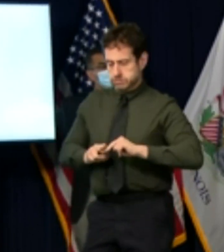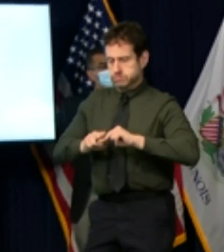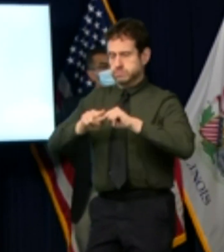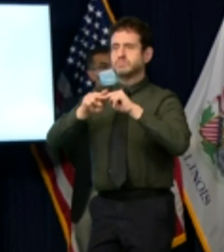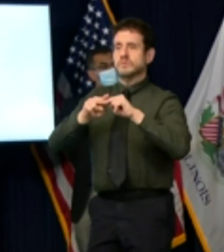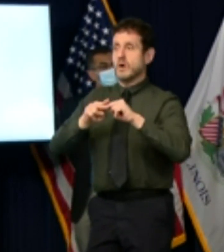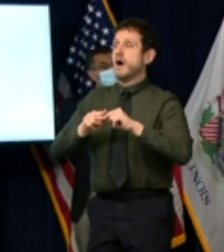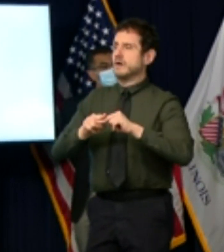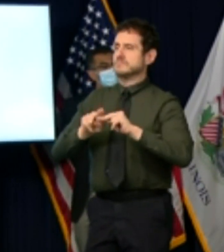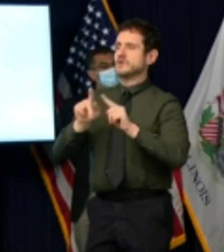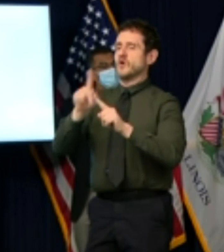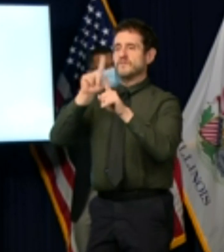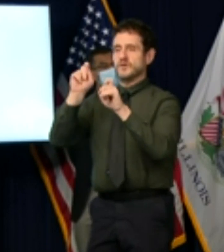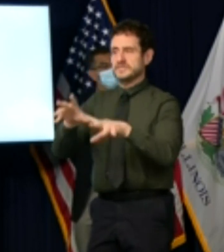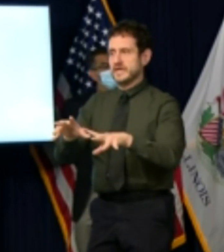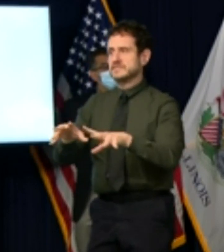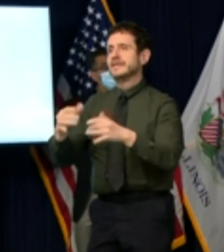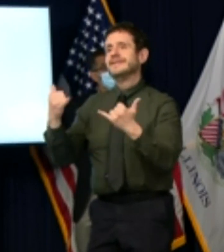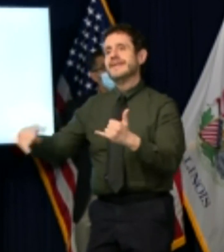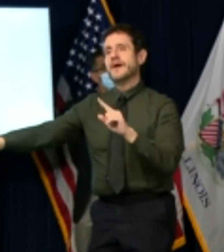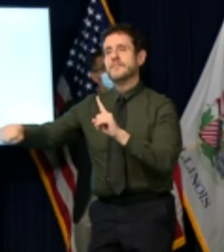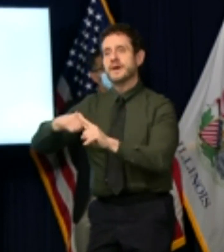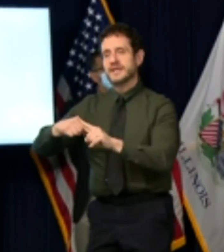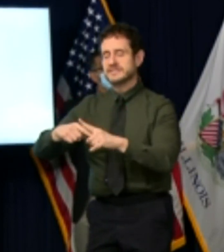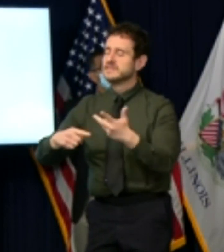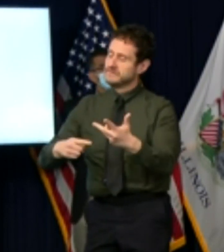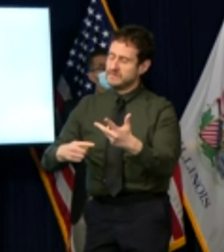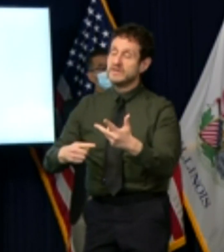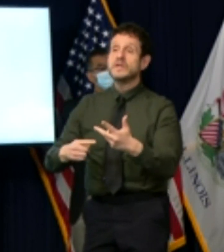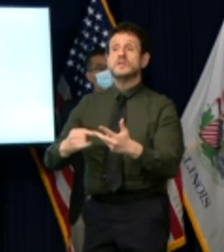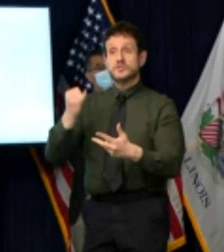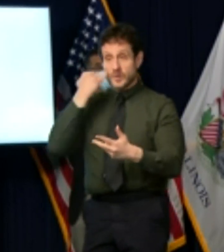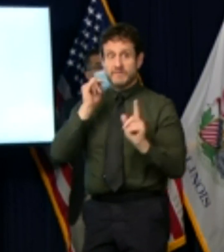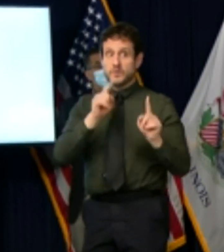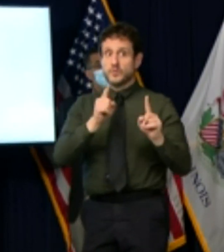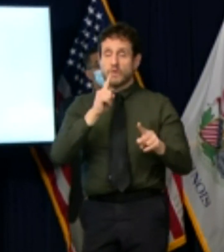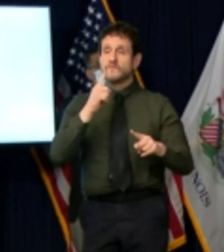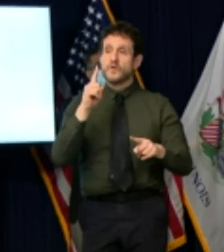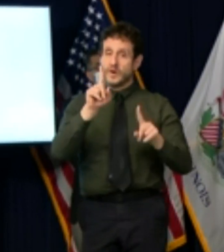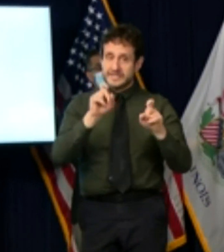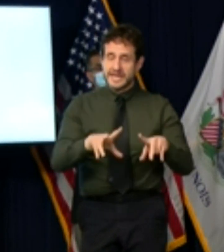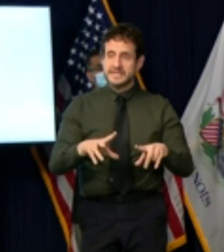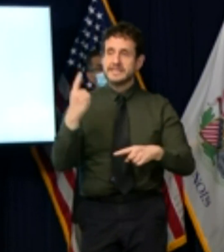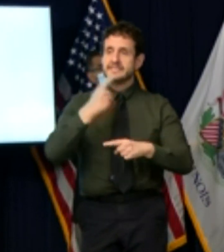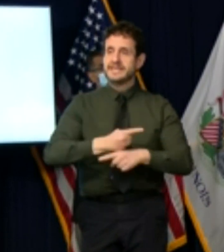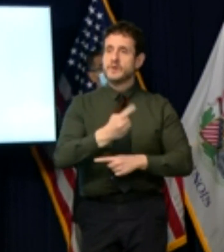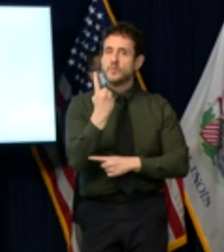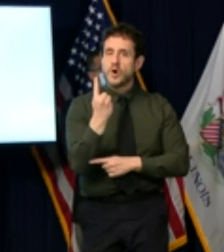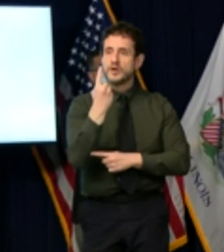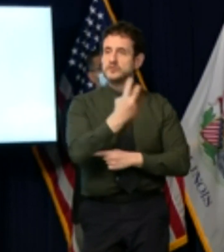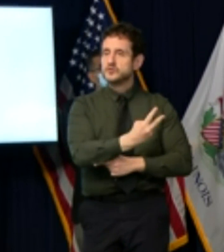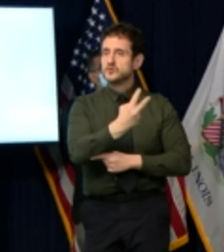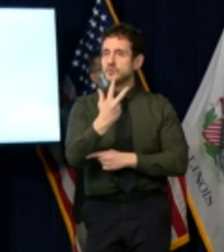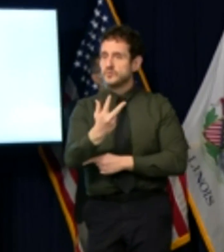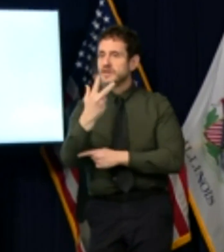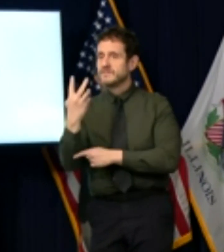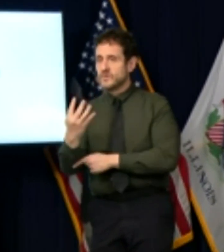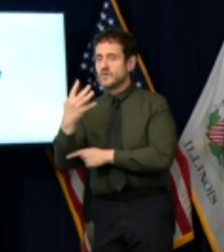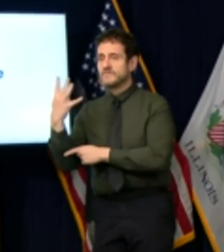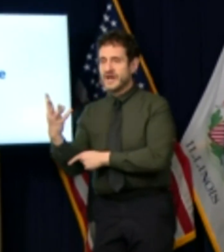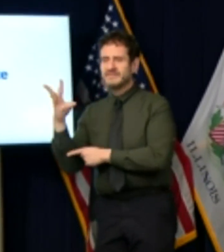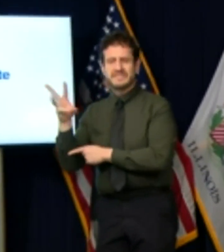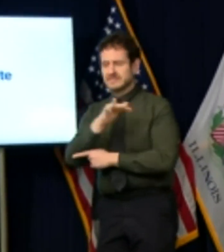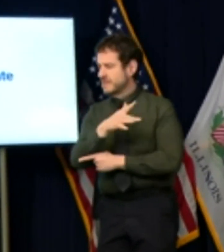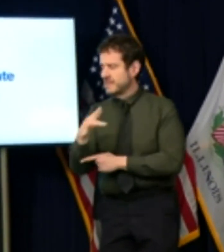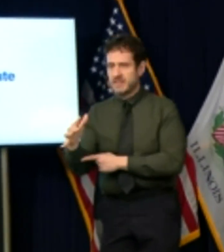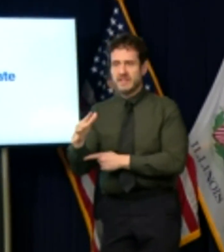if you got tested every single day from the date that you were exposed you could receive a negative test on day one two three